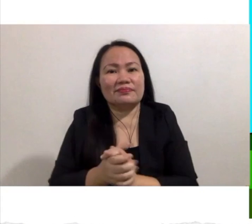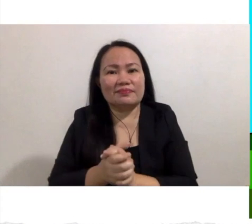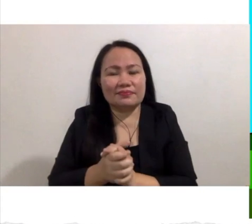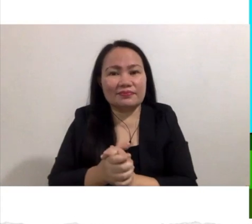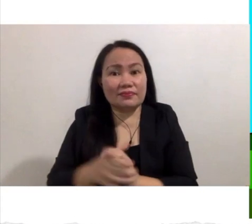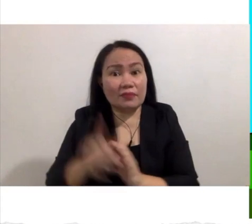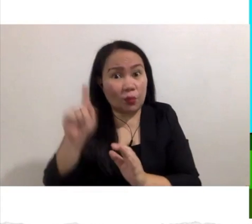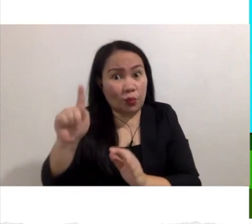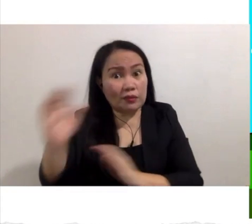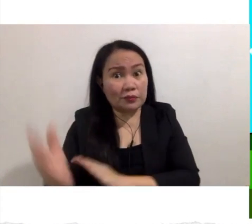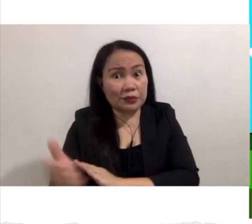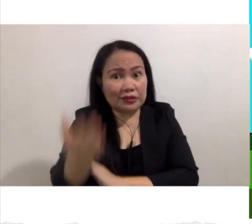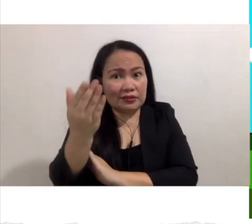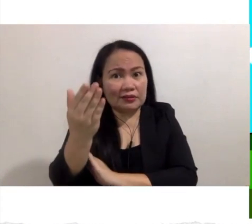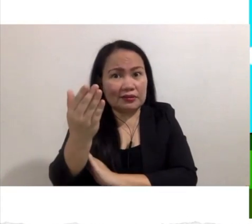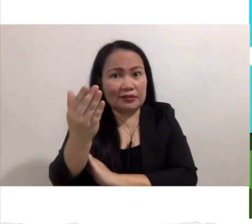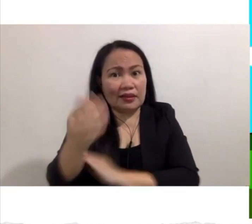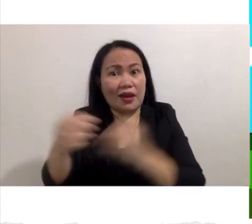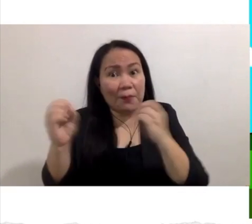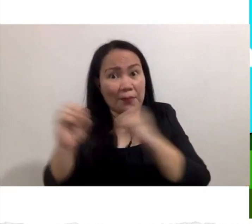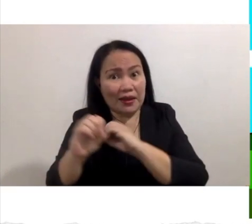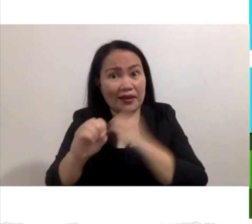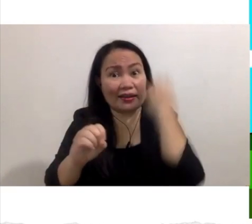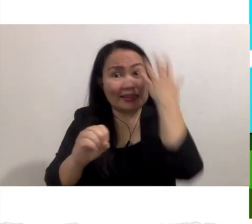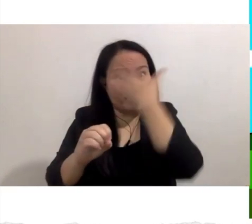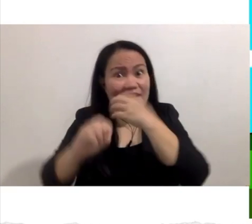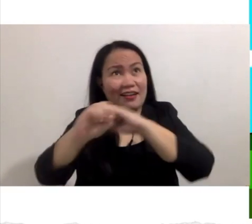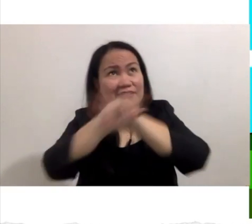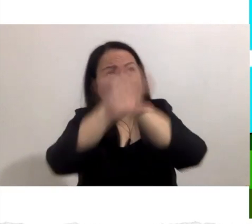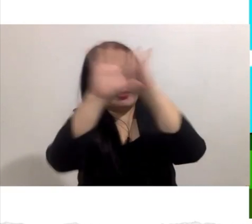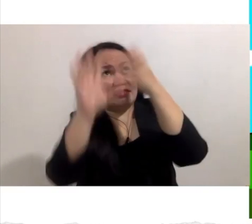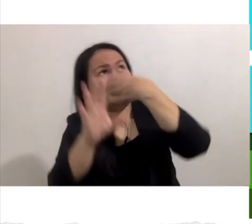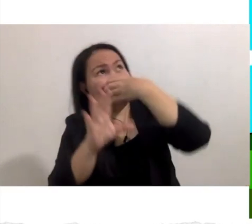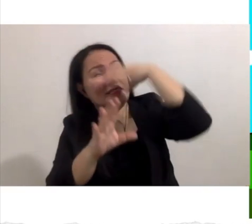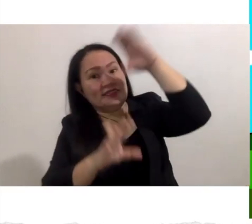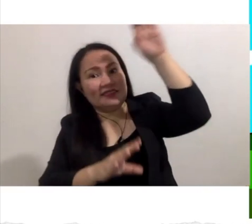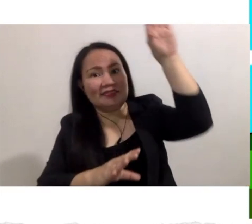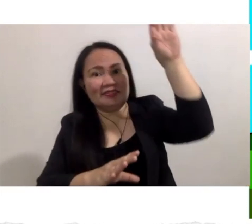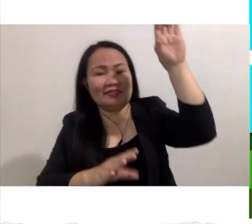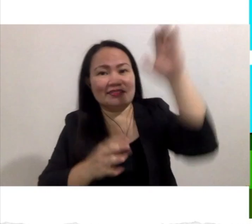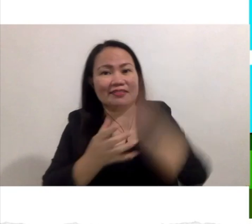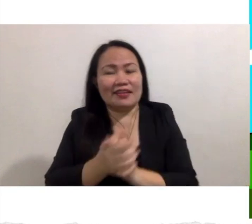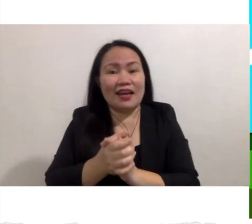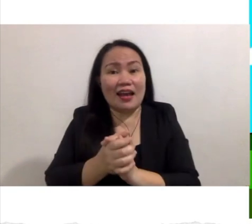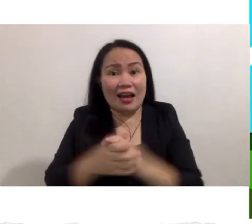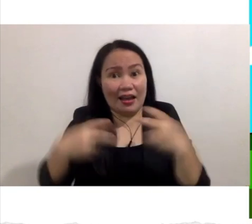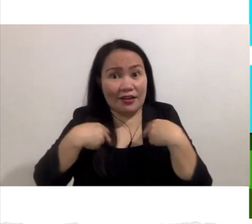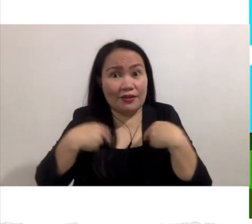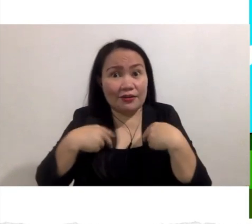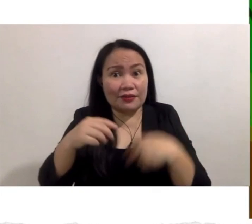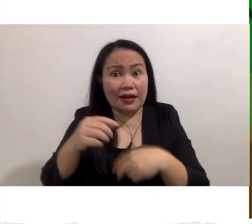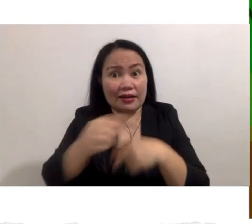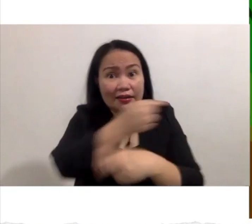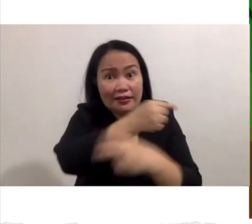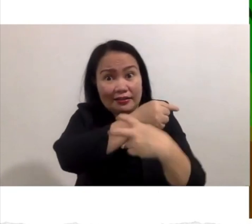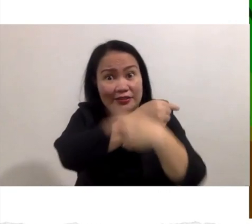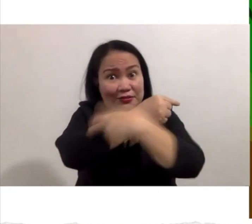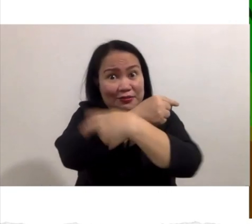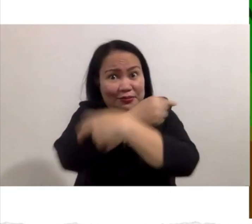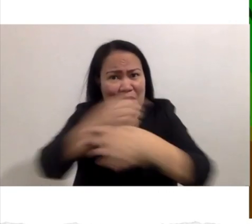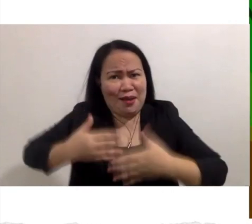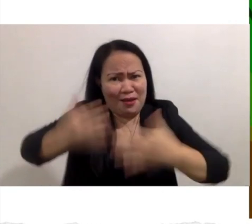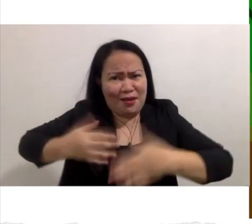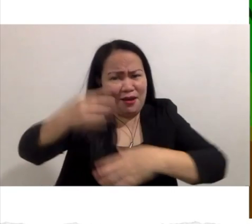Isang umaga, maganda ang sikat ng araw. May isang tipaklong na masayang naglalaro.